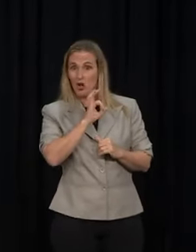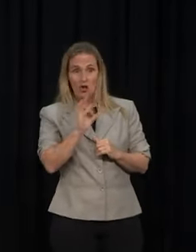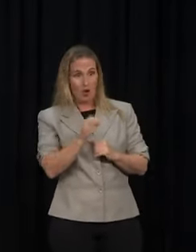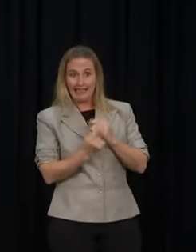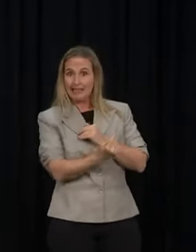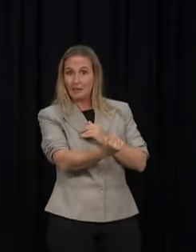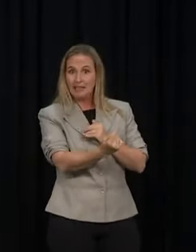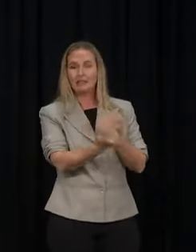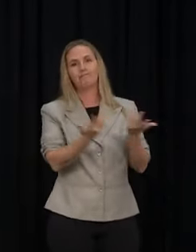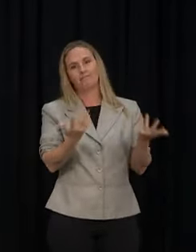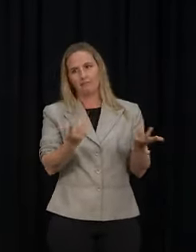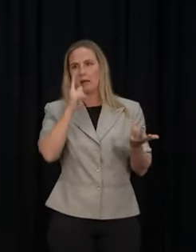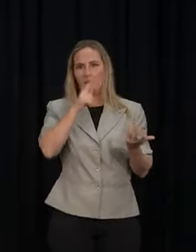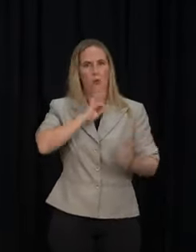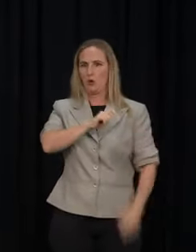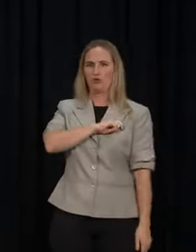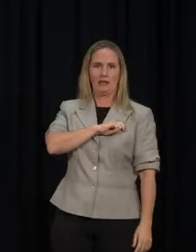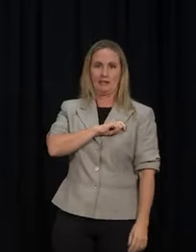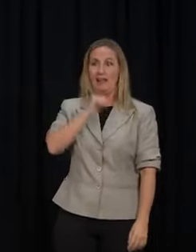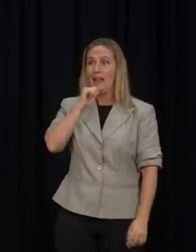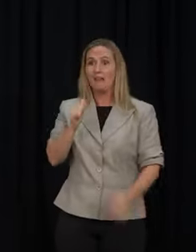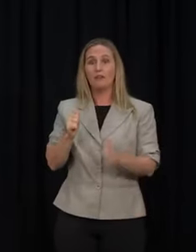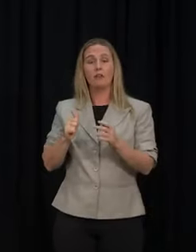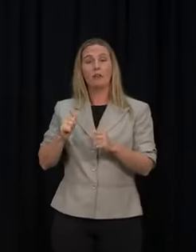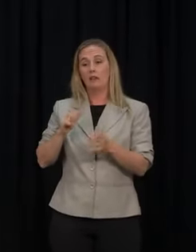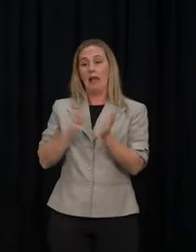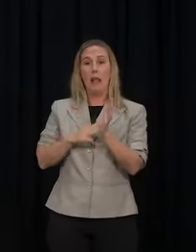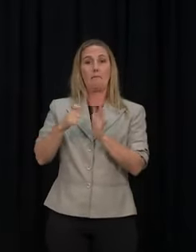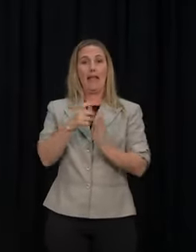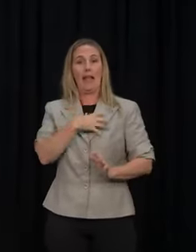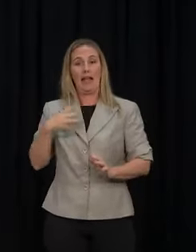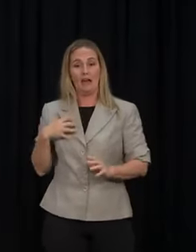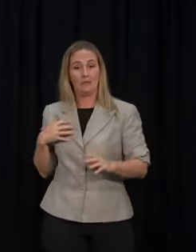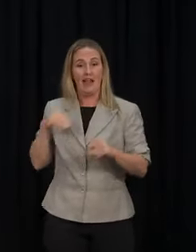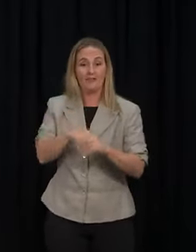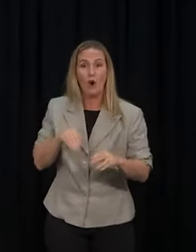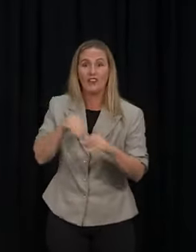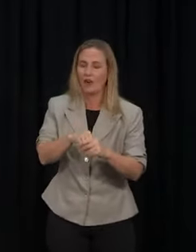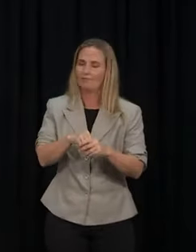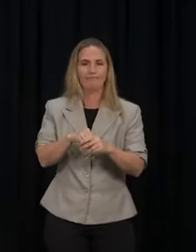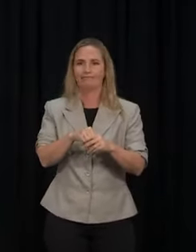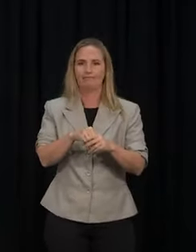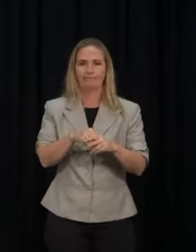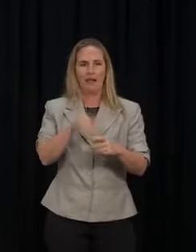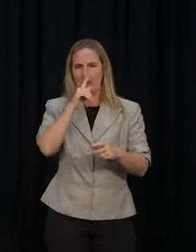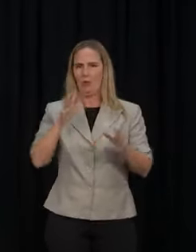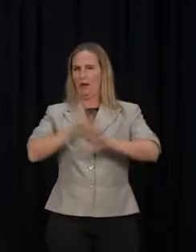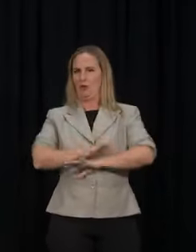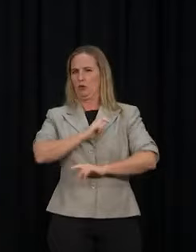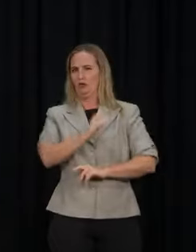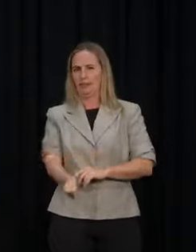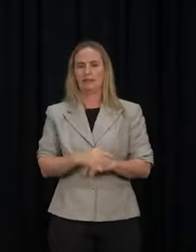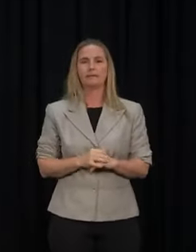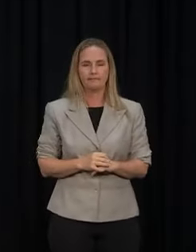politicians interfering with decisions around charging and arresting citizens. That has to lay with them. Yeah, sorry.